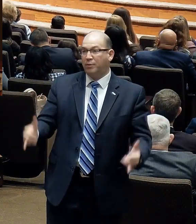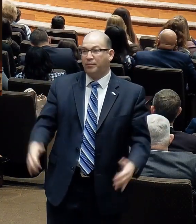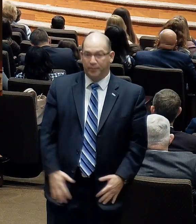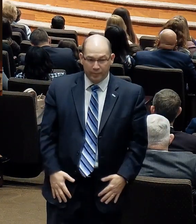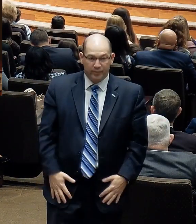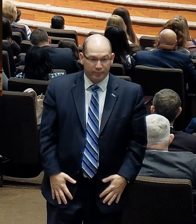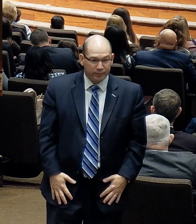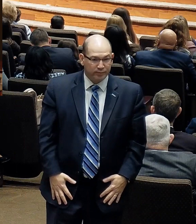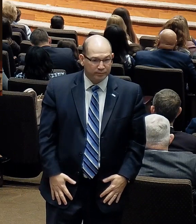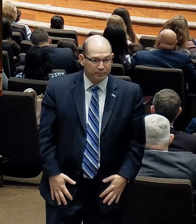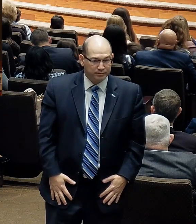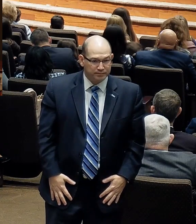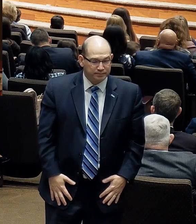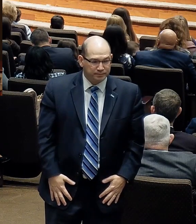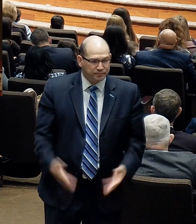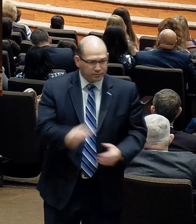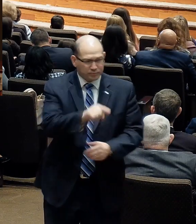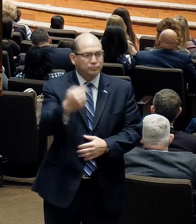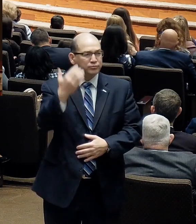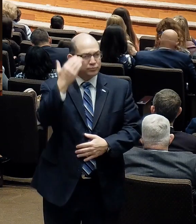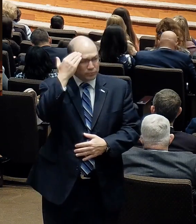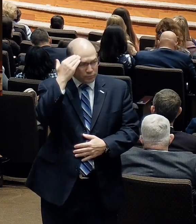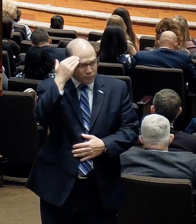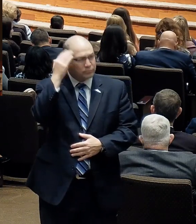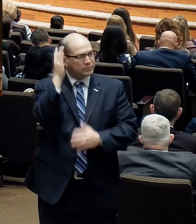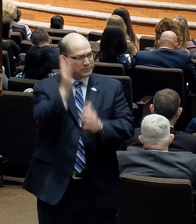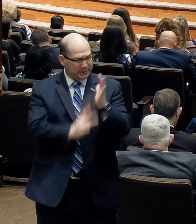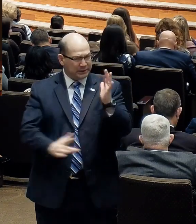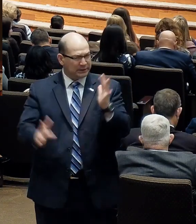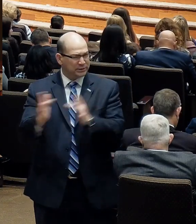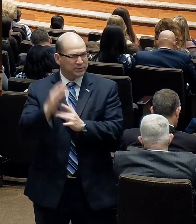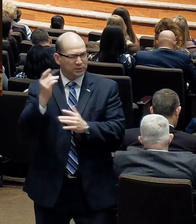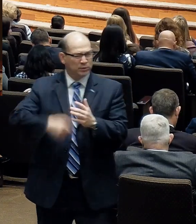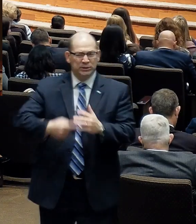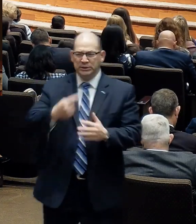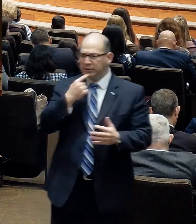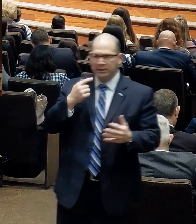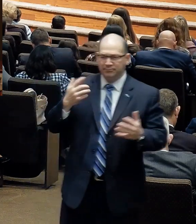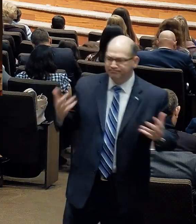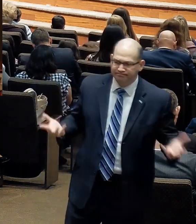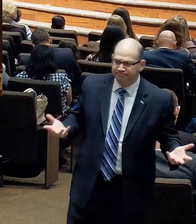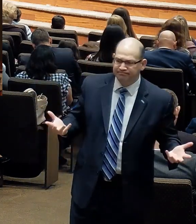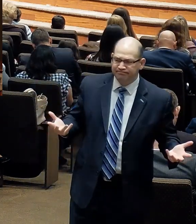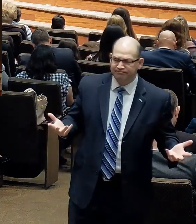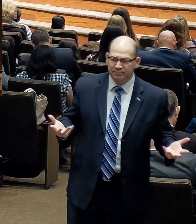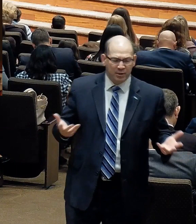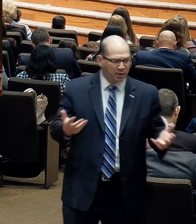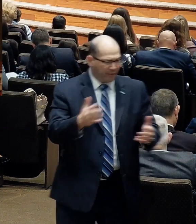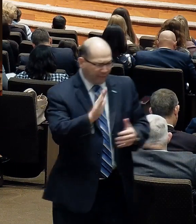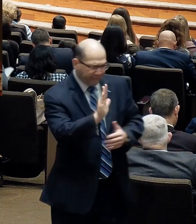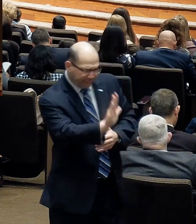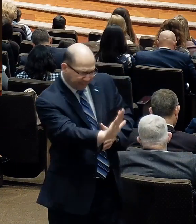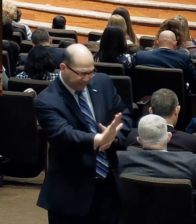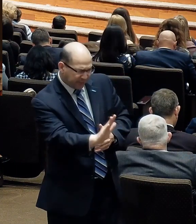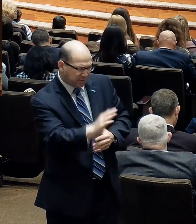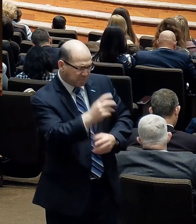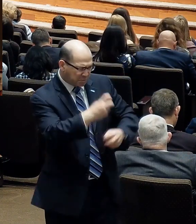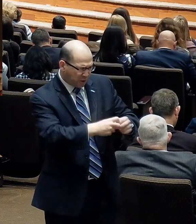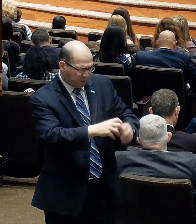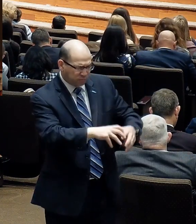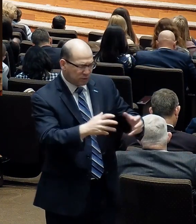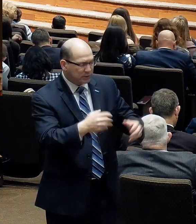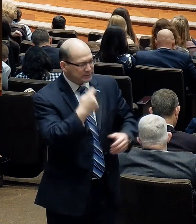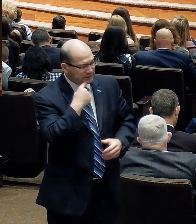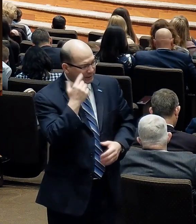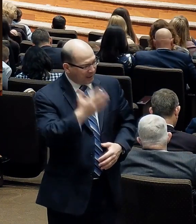you to see what Jesus had to say when some of the folks he loved the most were struggling and in utter despair when he said, I'm glad that this